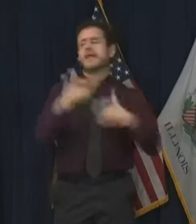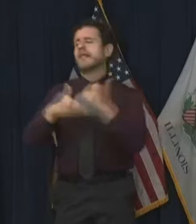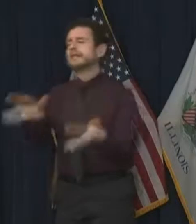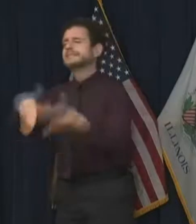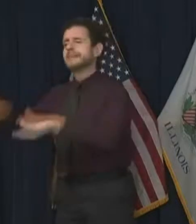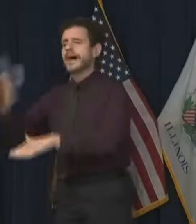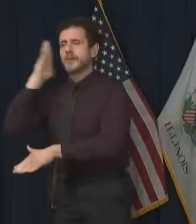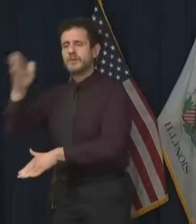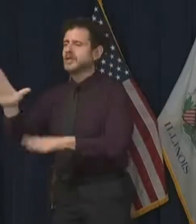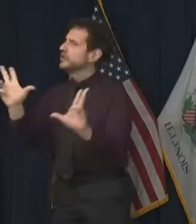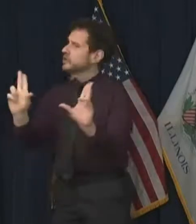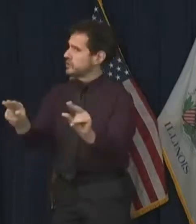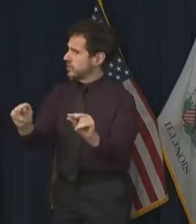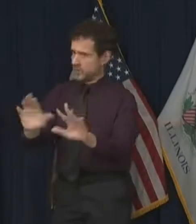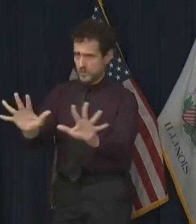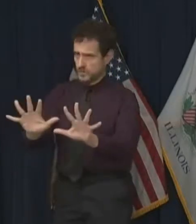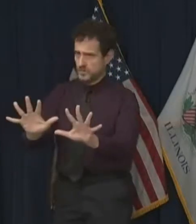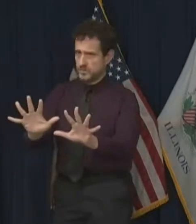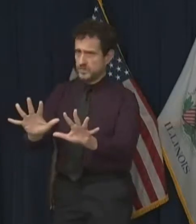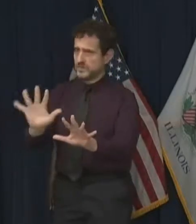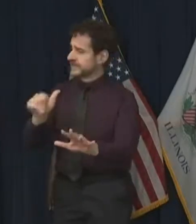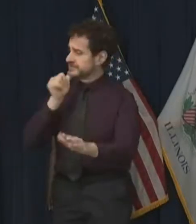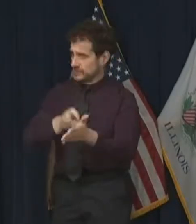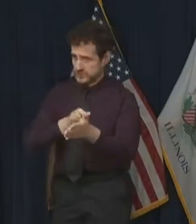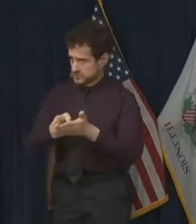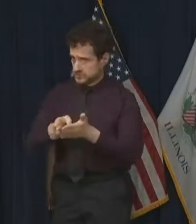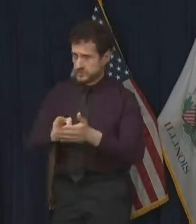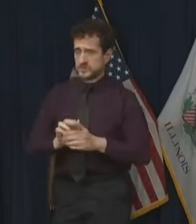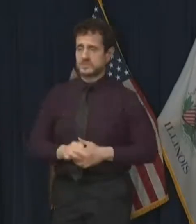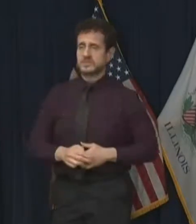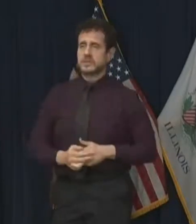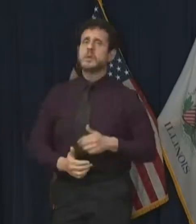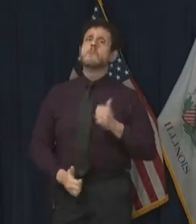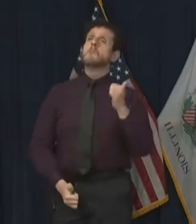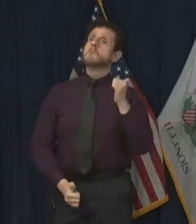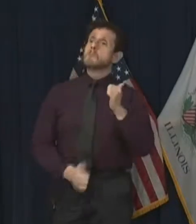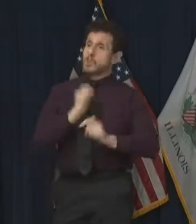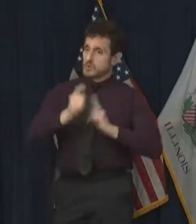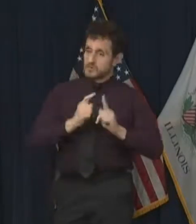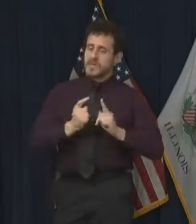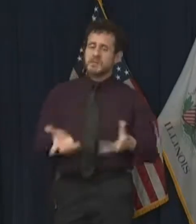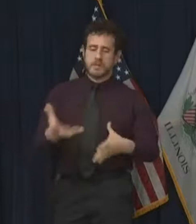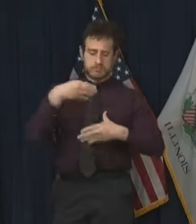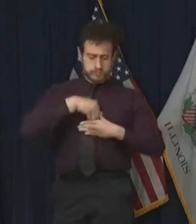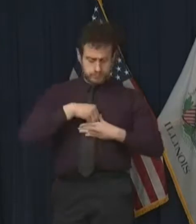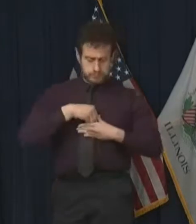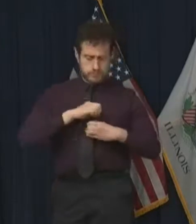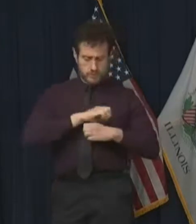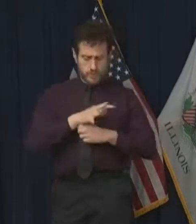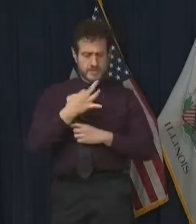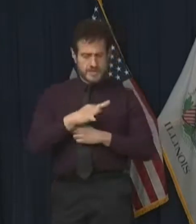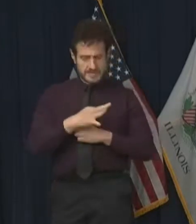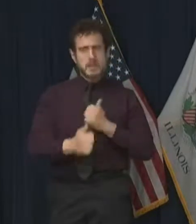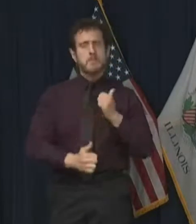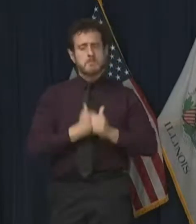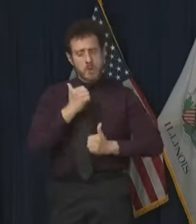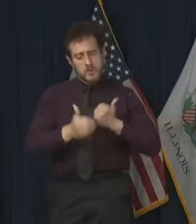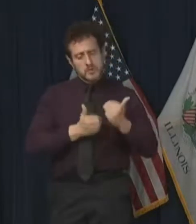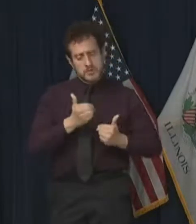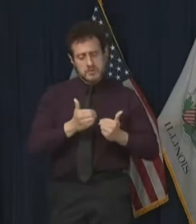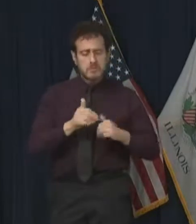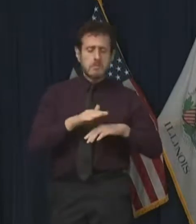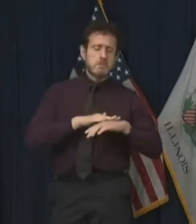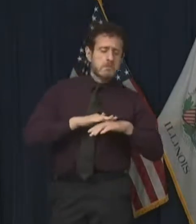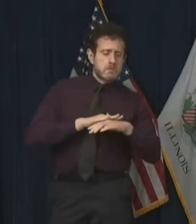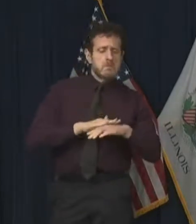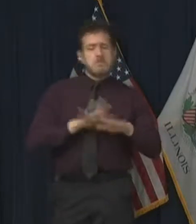It's absolutely not the case. Most people actually have mild to moderate symptoms that clear within